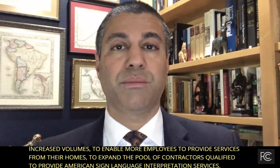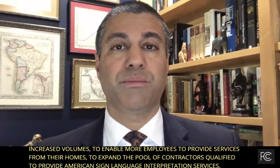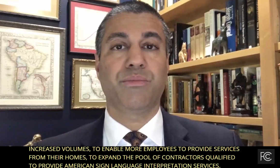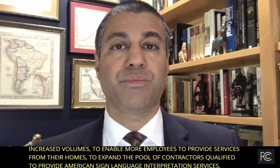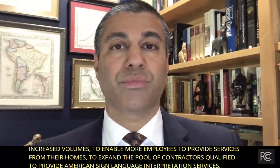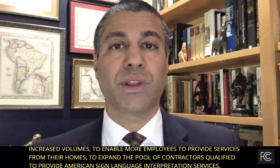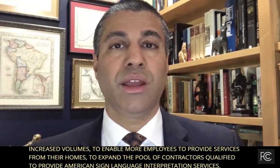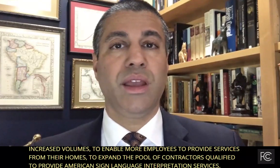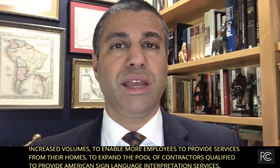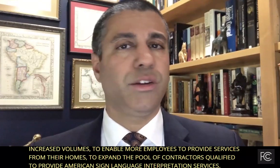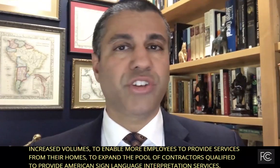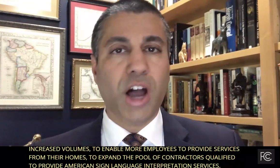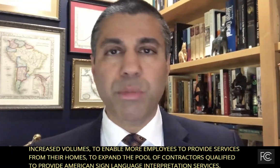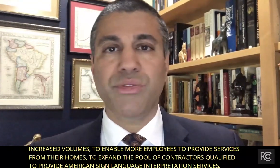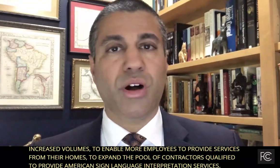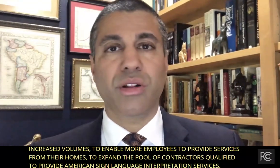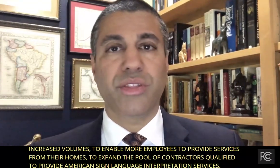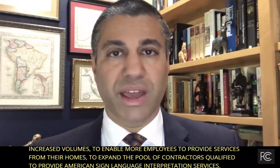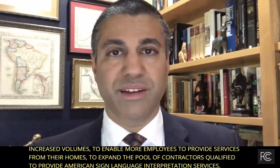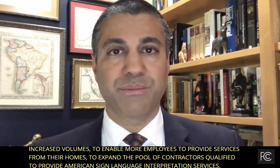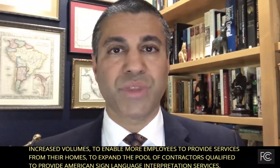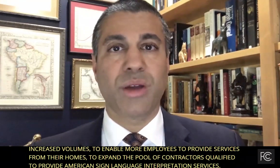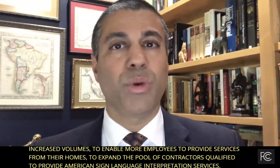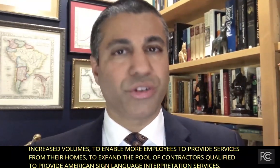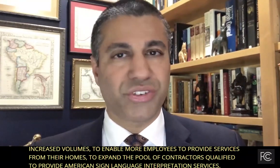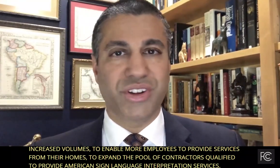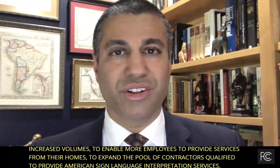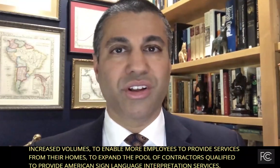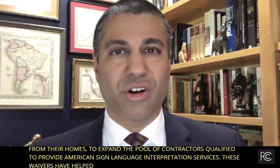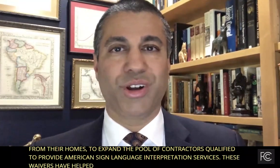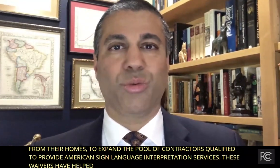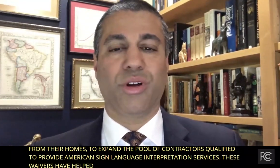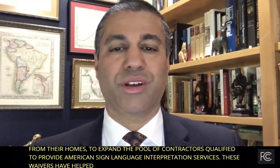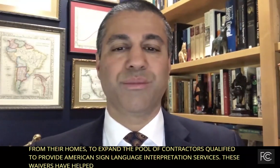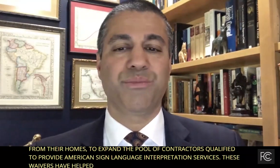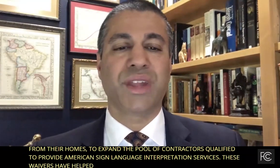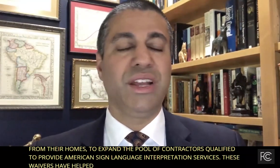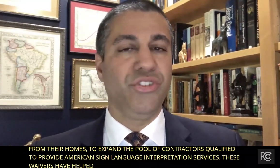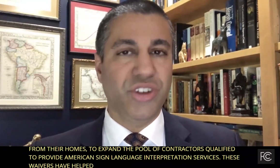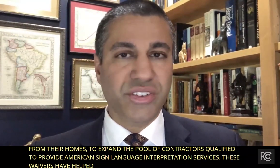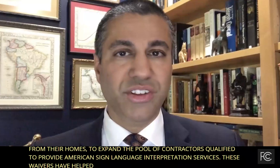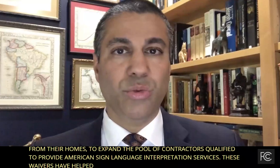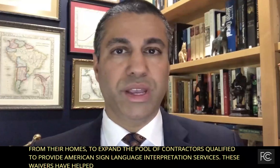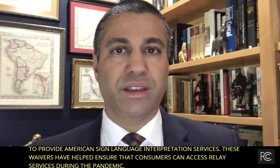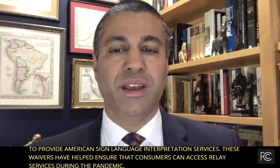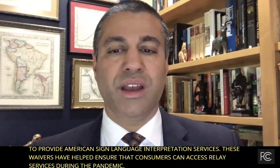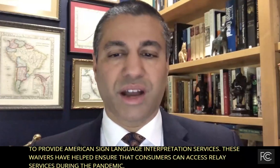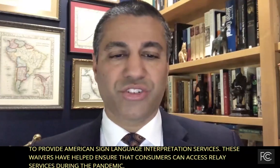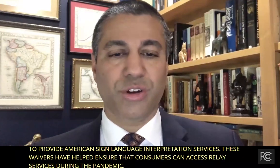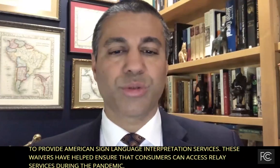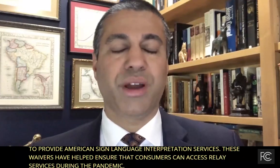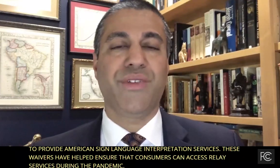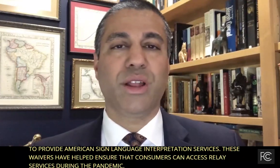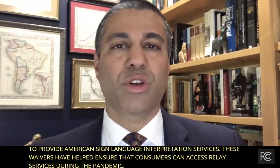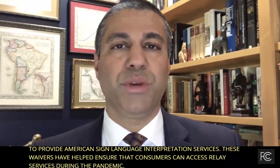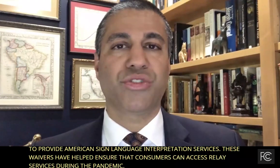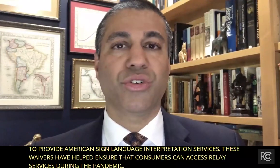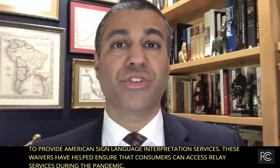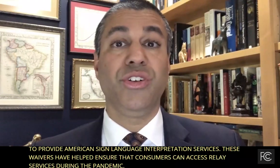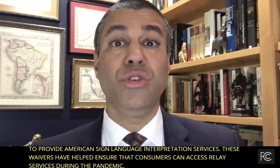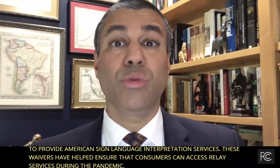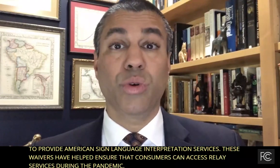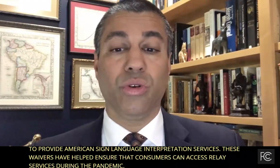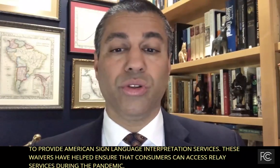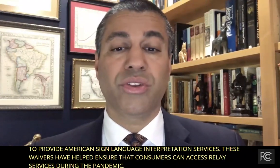pandemic. And on top of all that, we are still hard at work. Just this week, I shared with my fellow